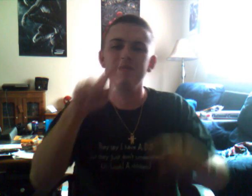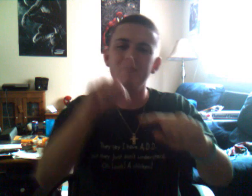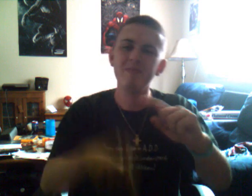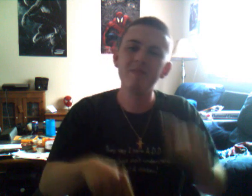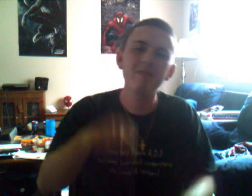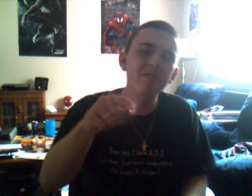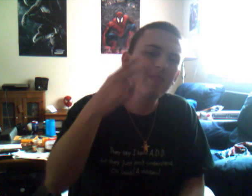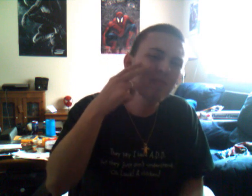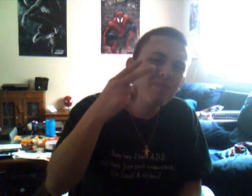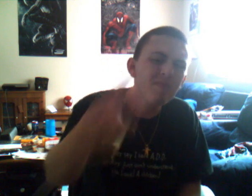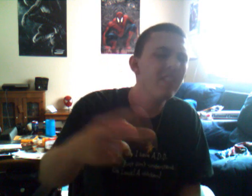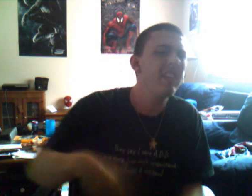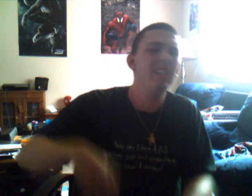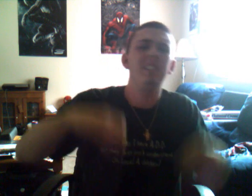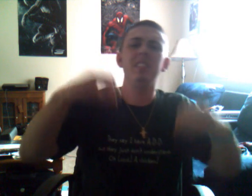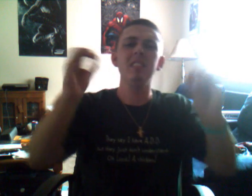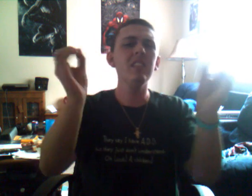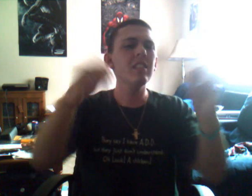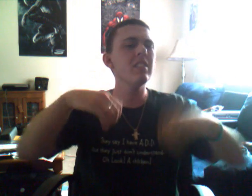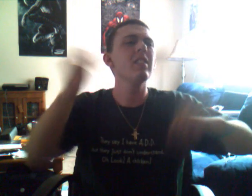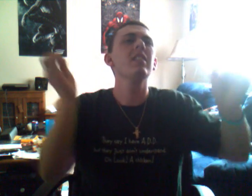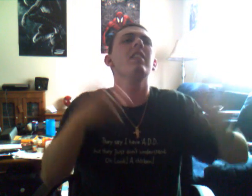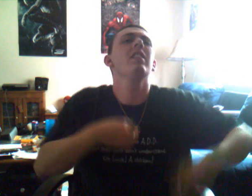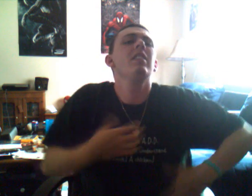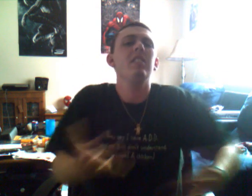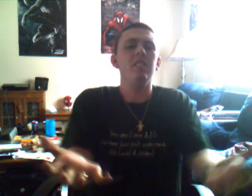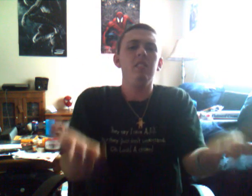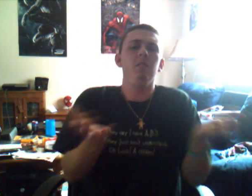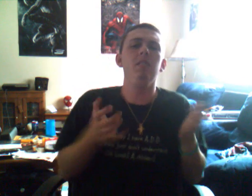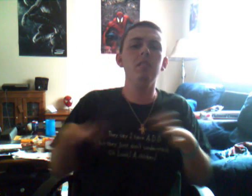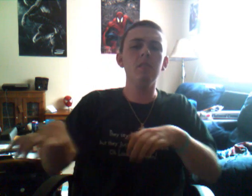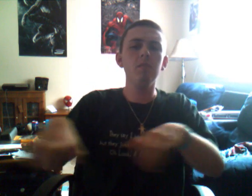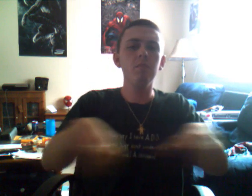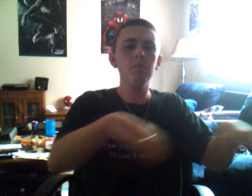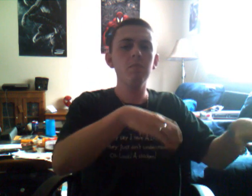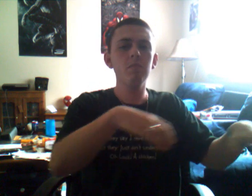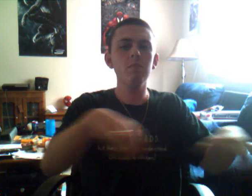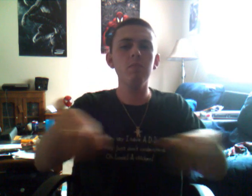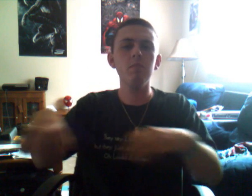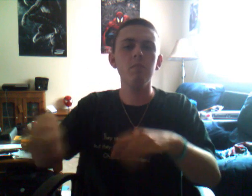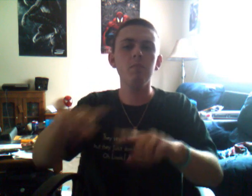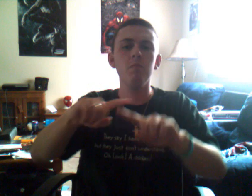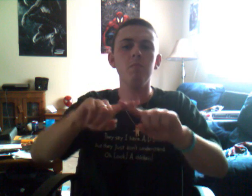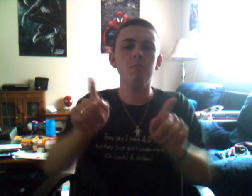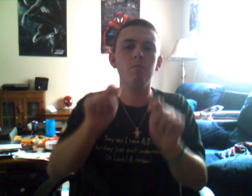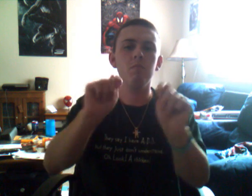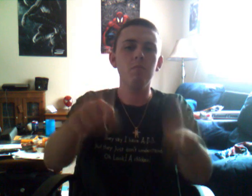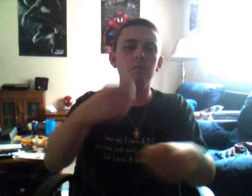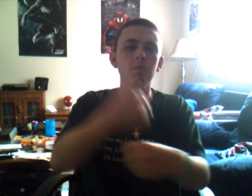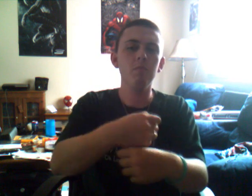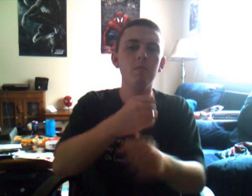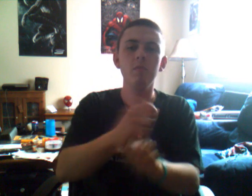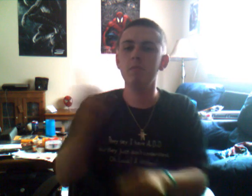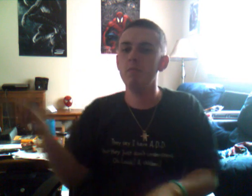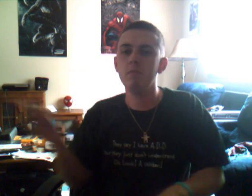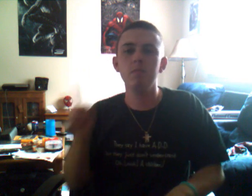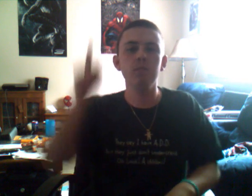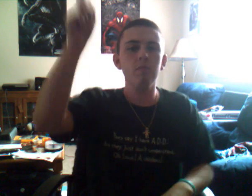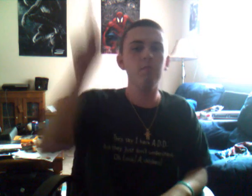Can't you see that there's nothing that I wanted to do? I'll try to make it easy, but